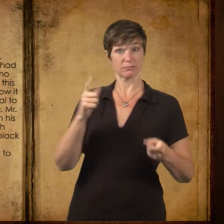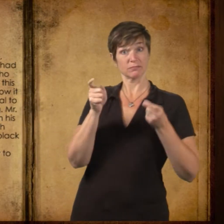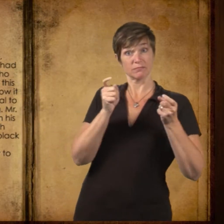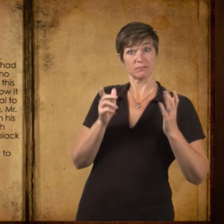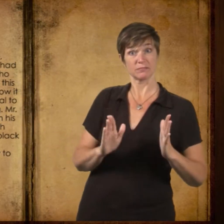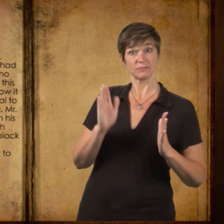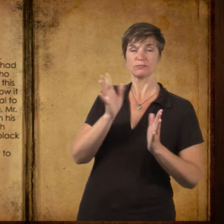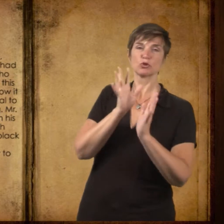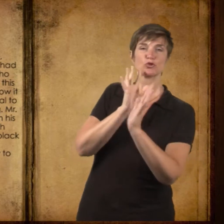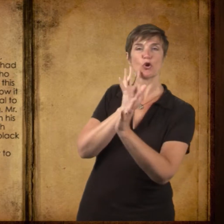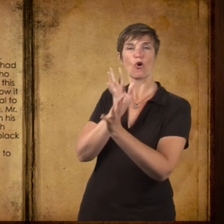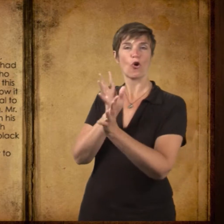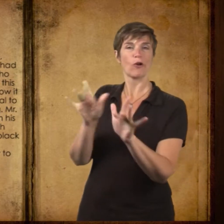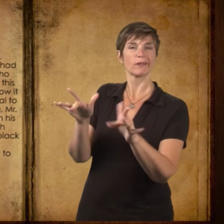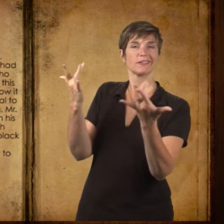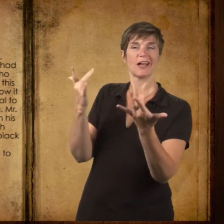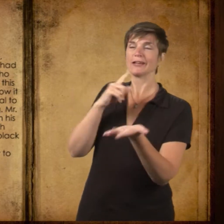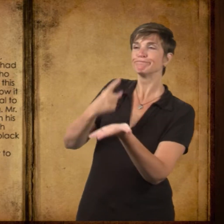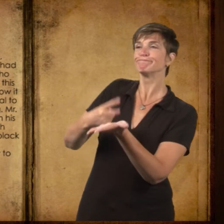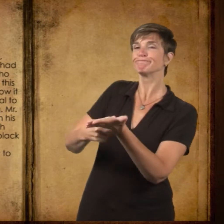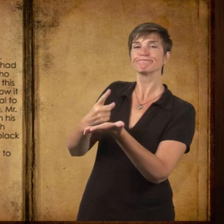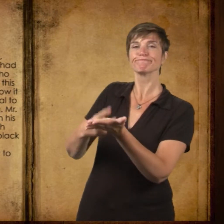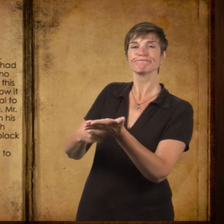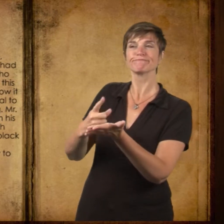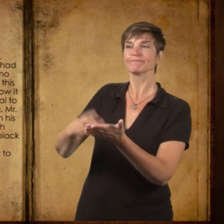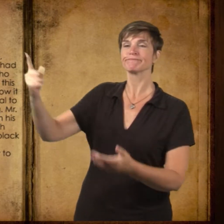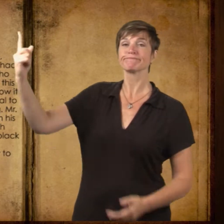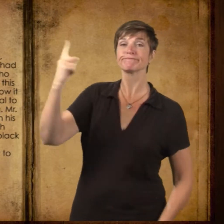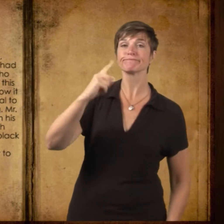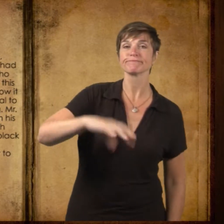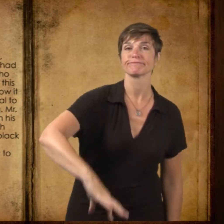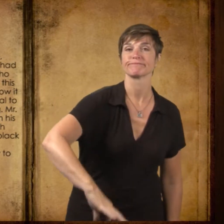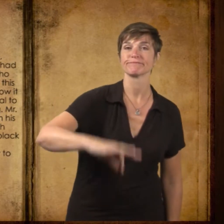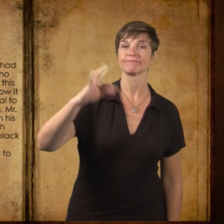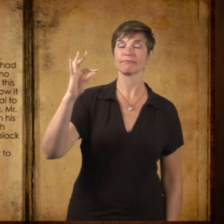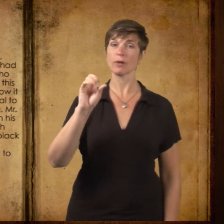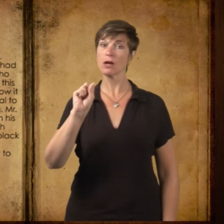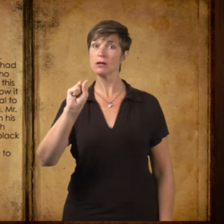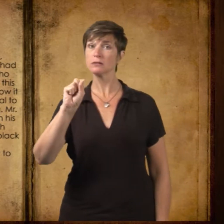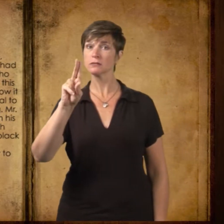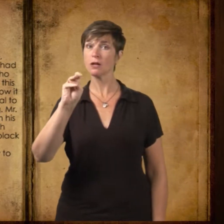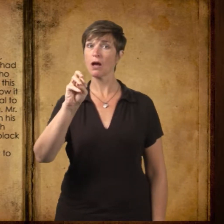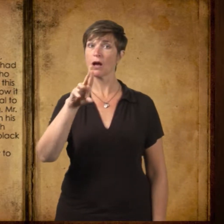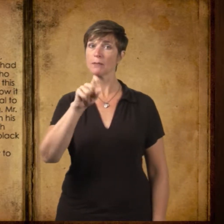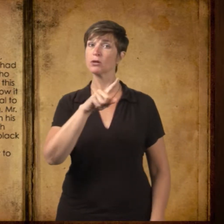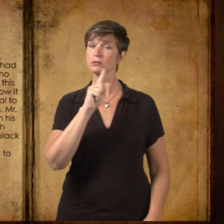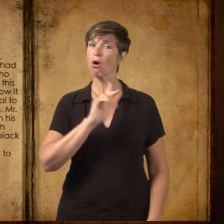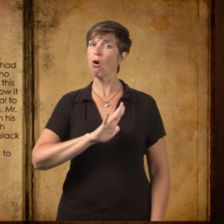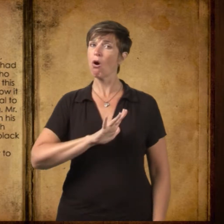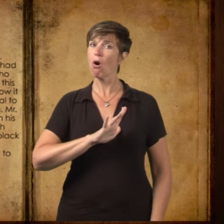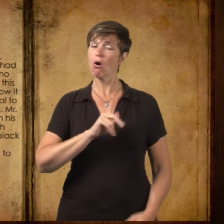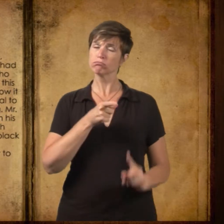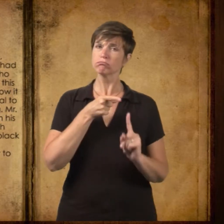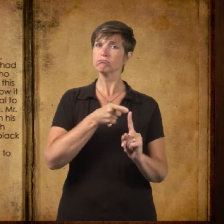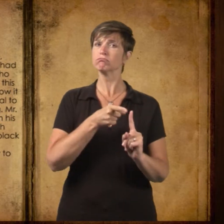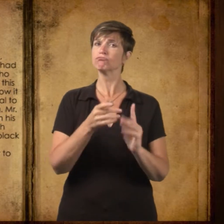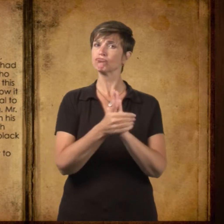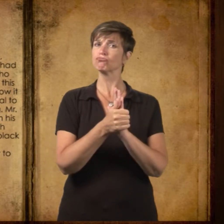Mr. Summers was very good at all this in his clean white shirt and blue jeans.